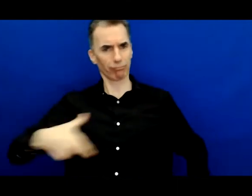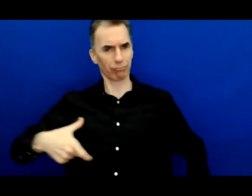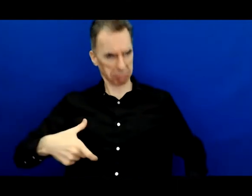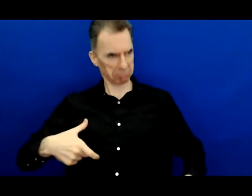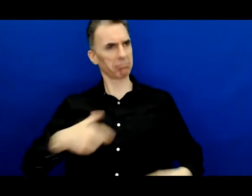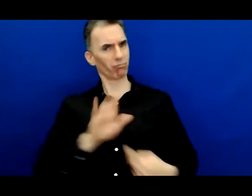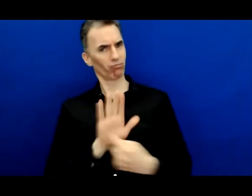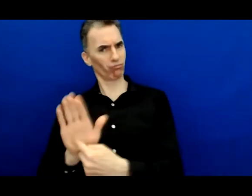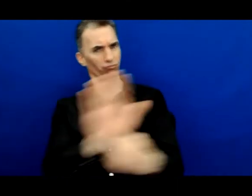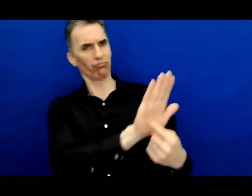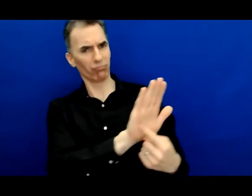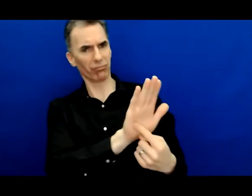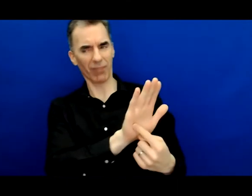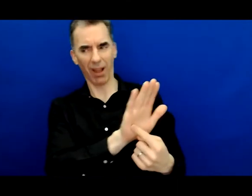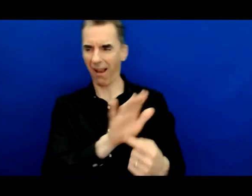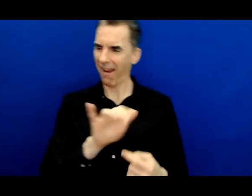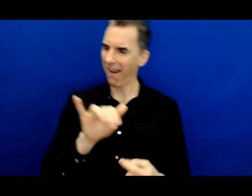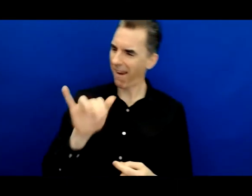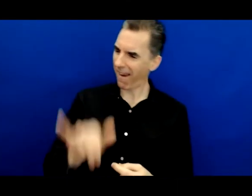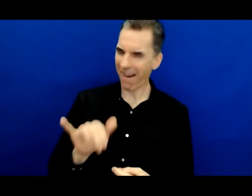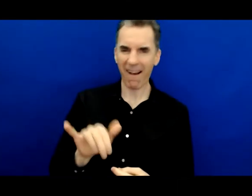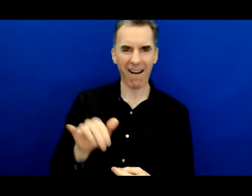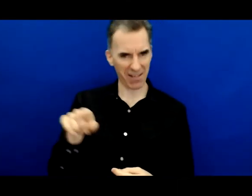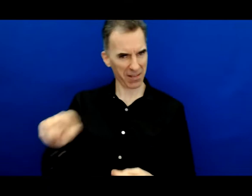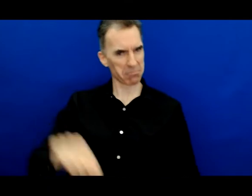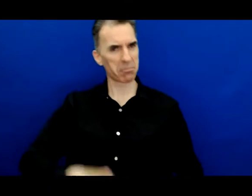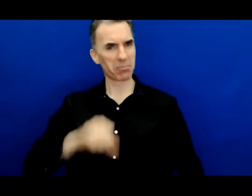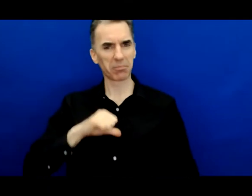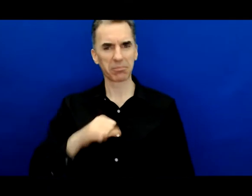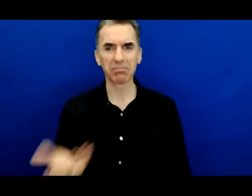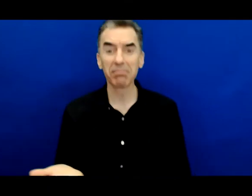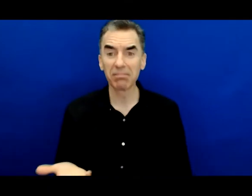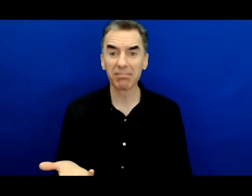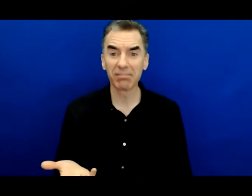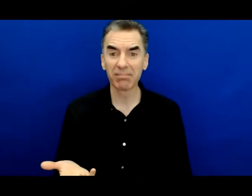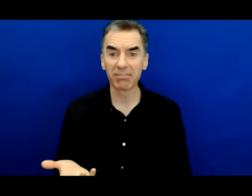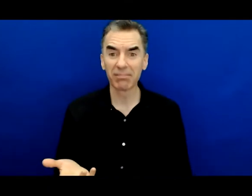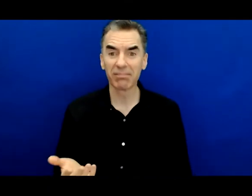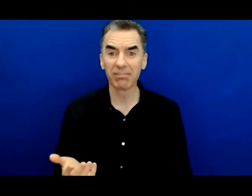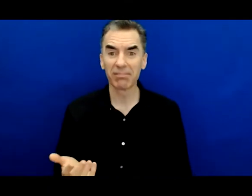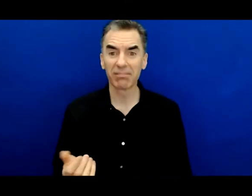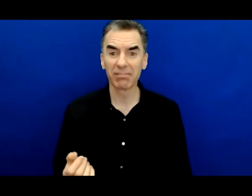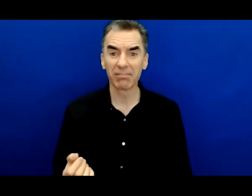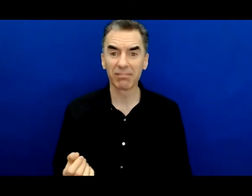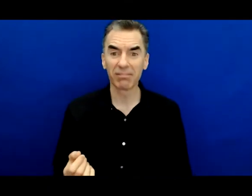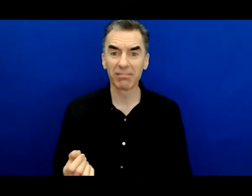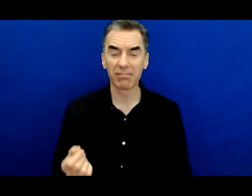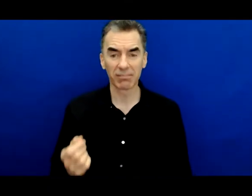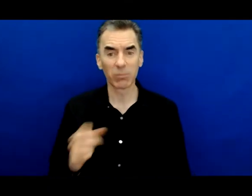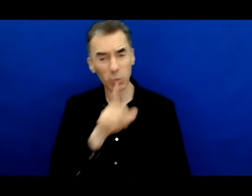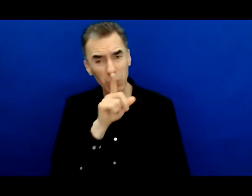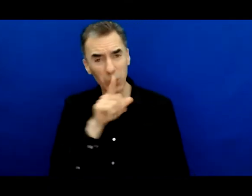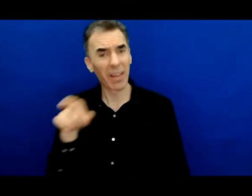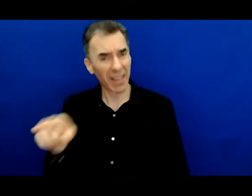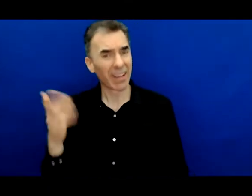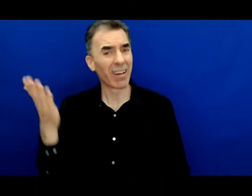let them, and, you know, the administration know who they are, that they are, you know, they are impacted students, but